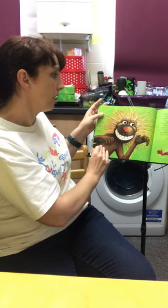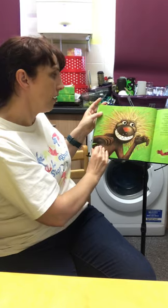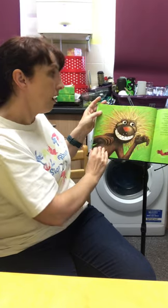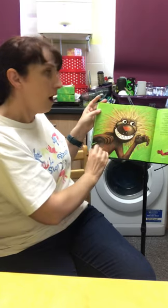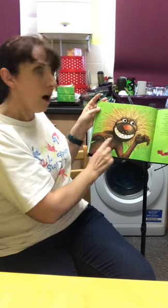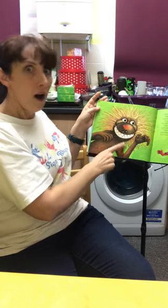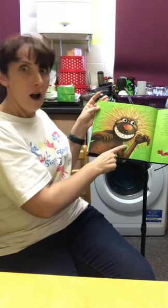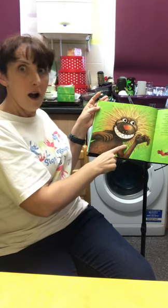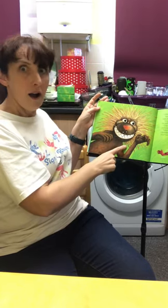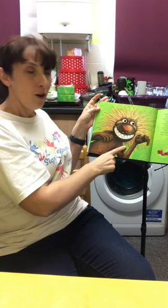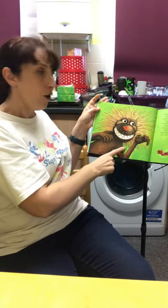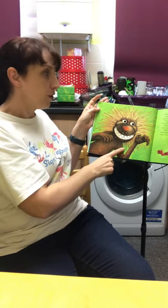Look!